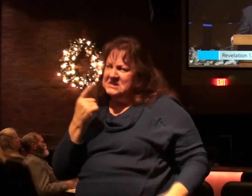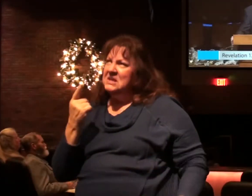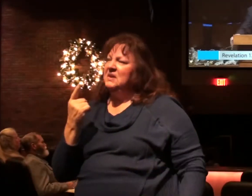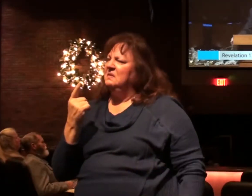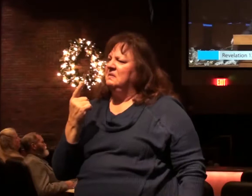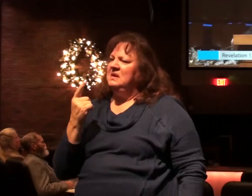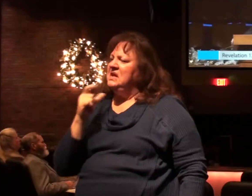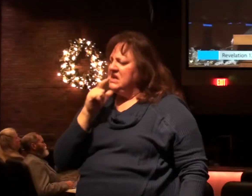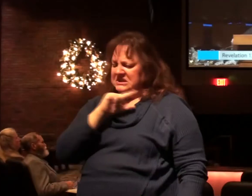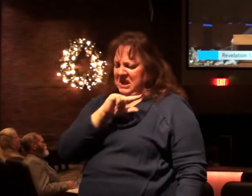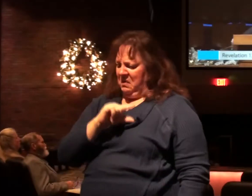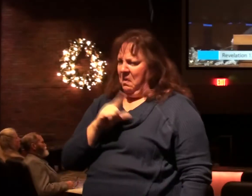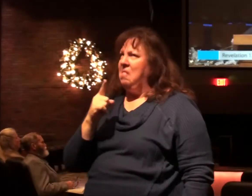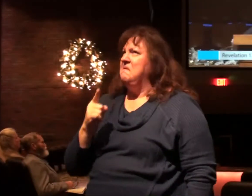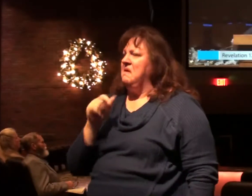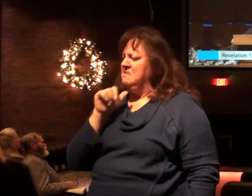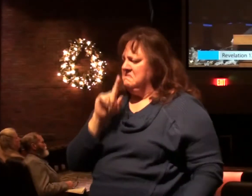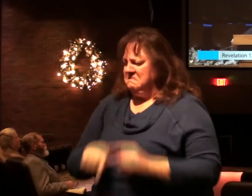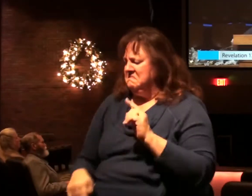He's not qualified.